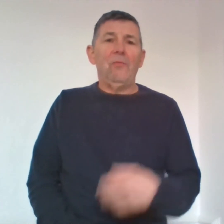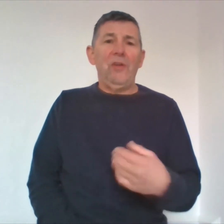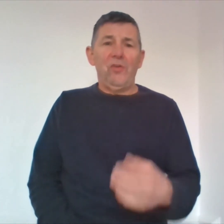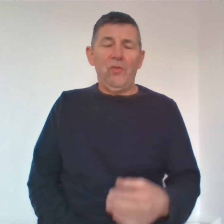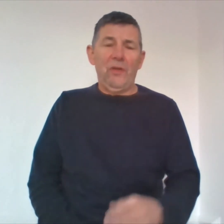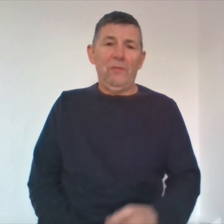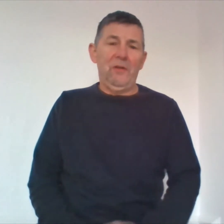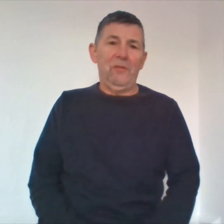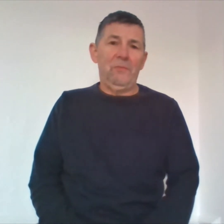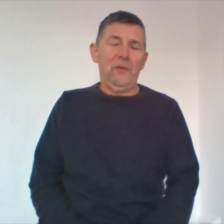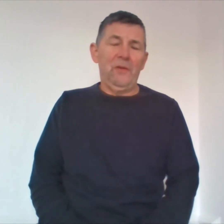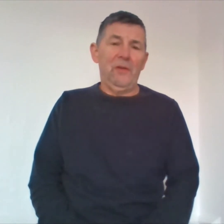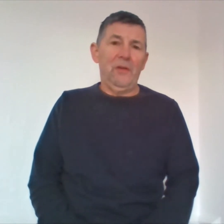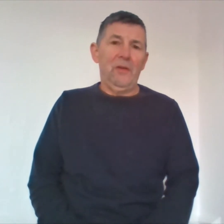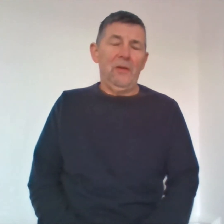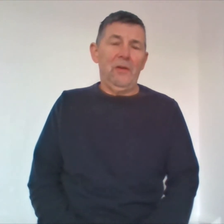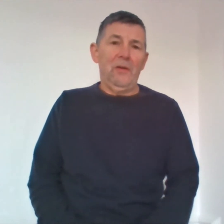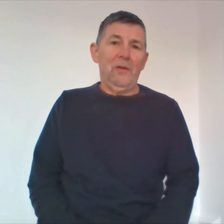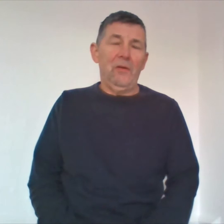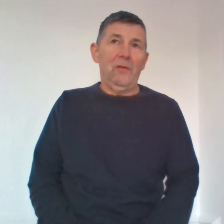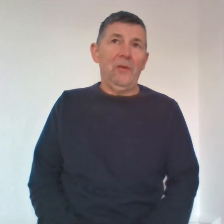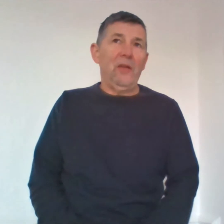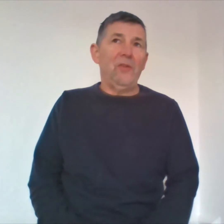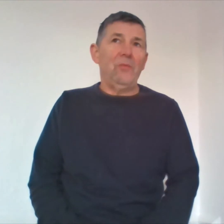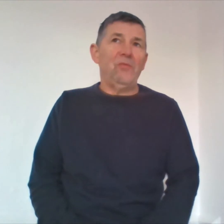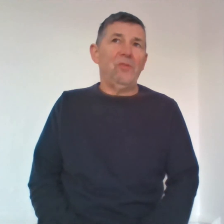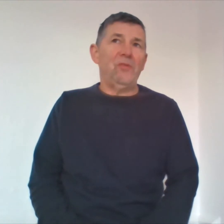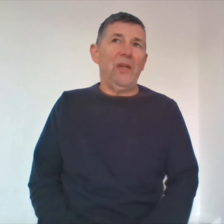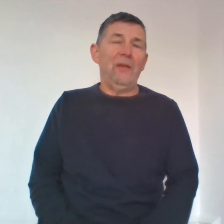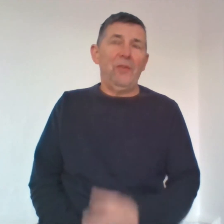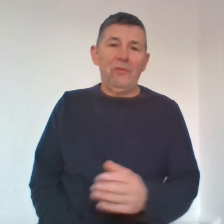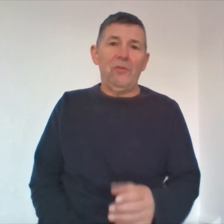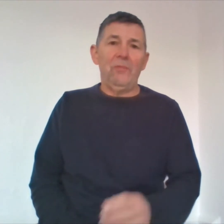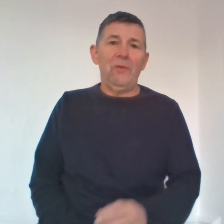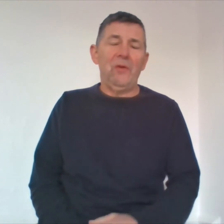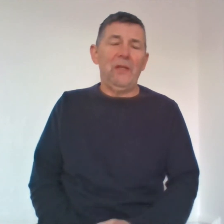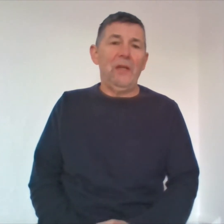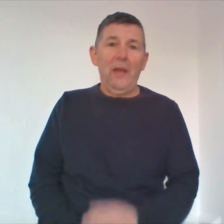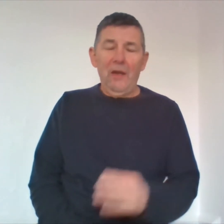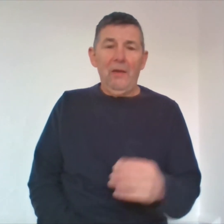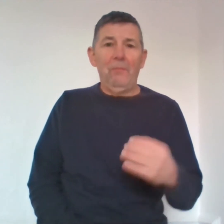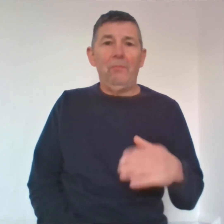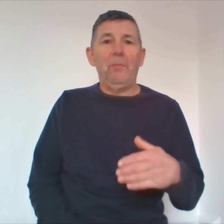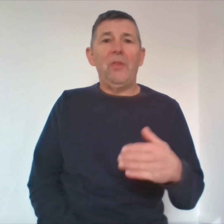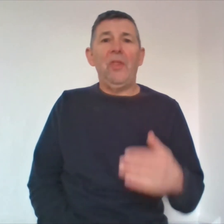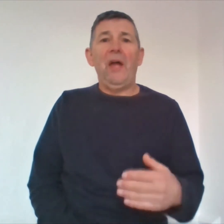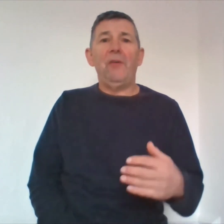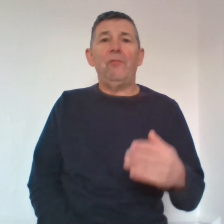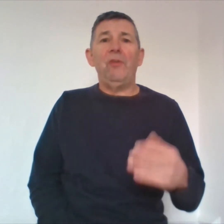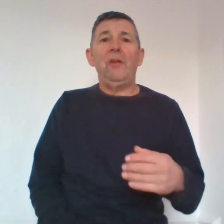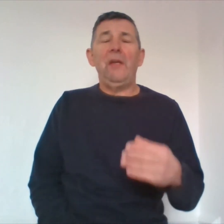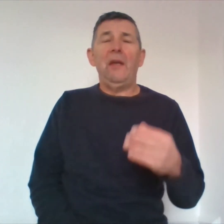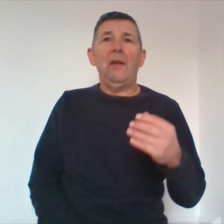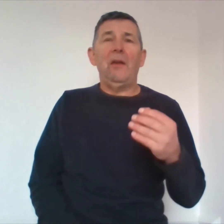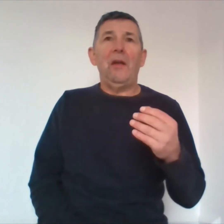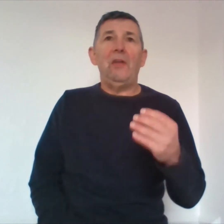reassuring my husband yes i was just saying everything is going to be okay but that really is